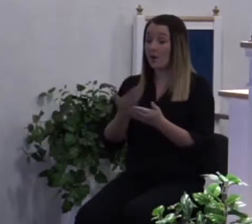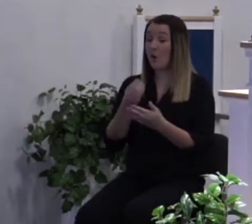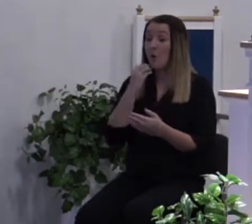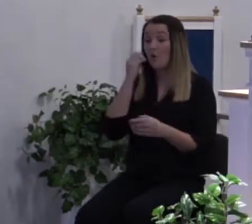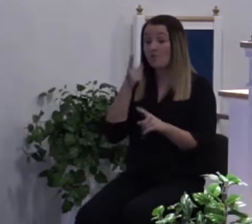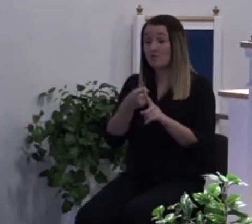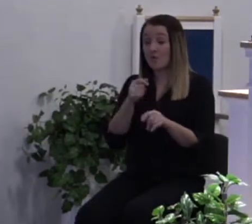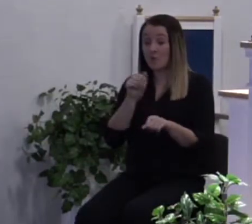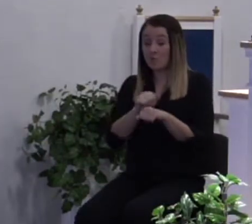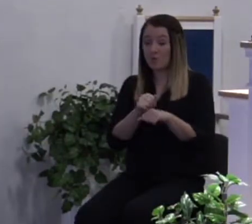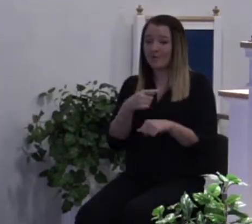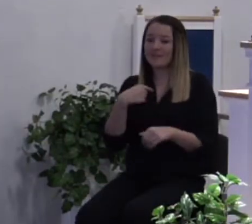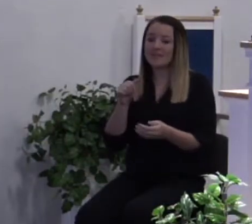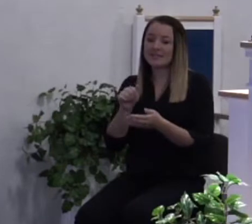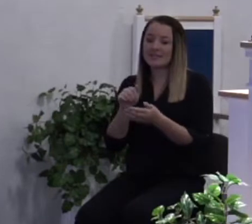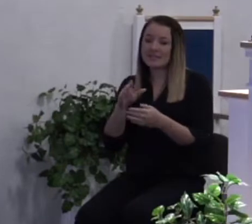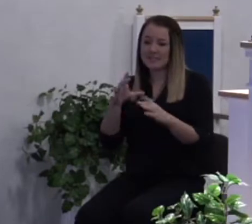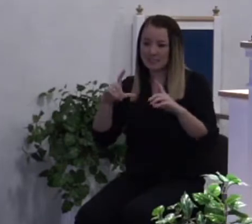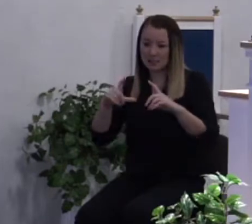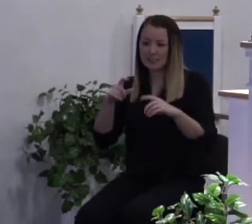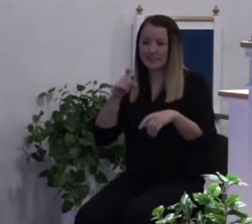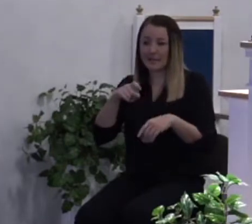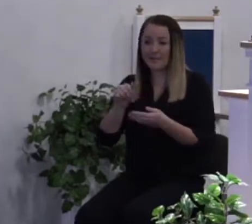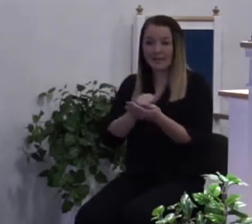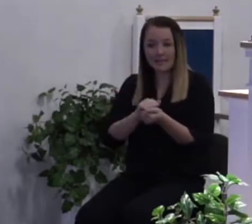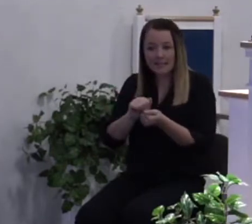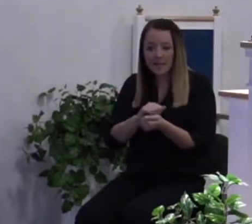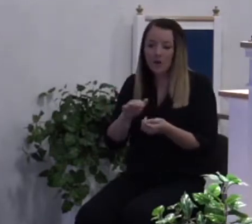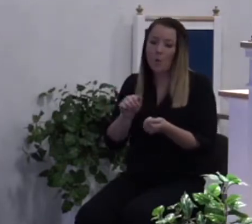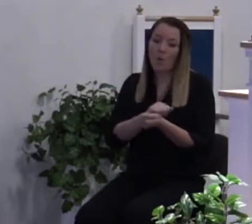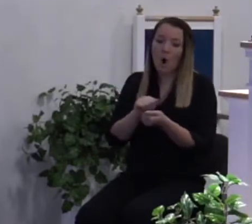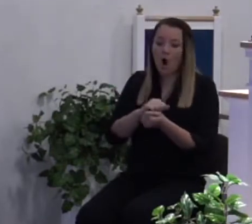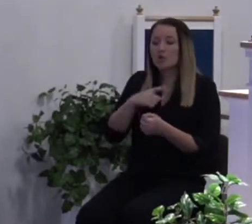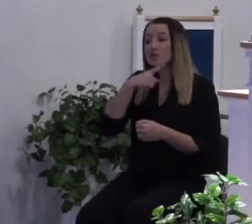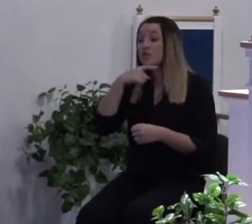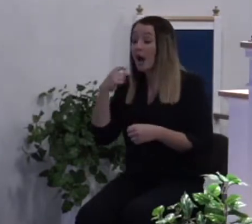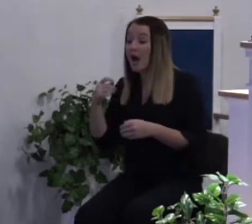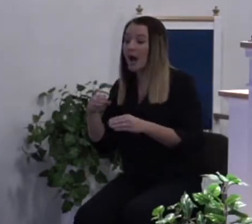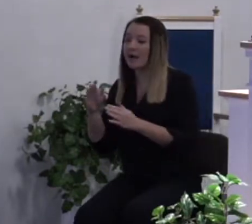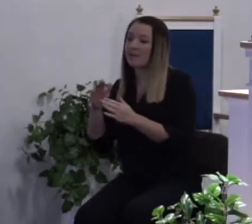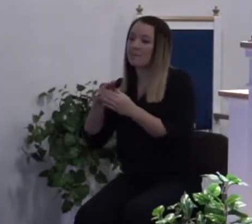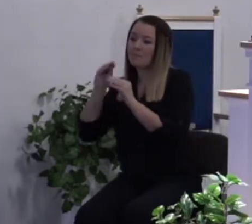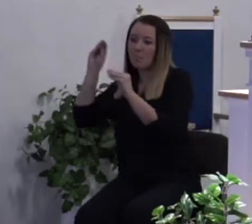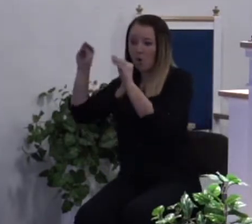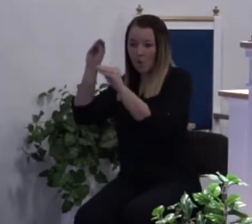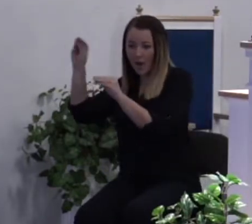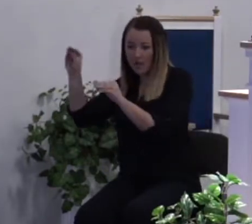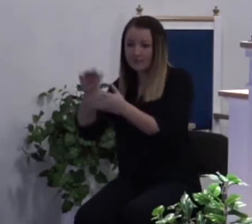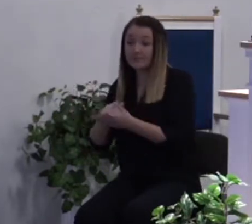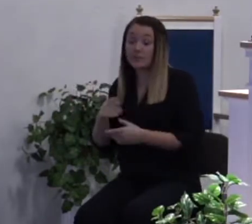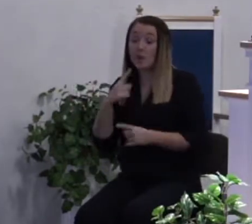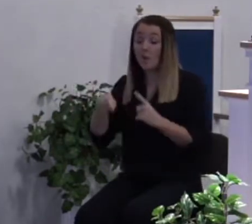have the dishes clean. Washed, dried, and put up. And when I get home